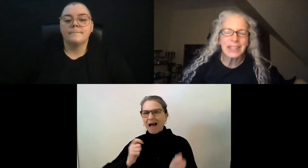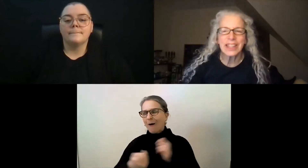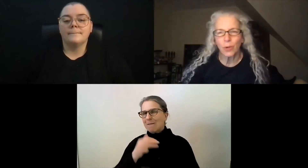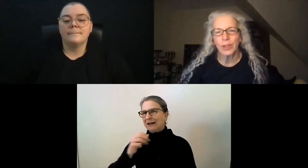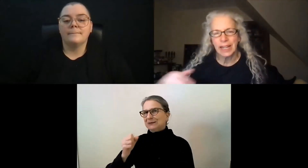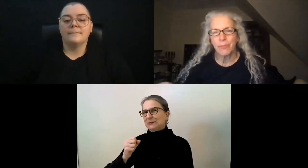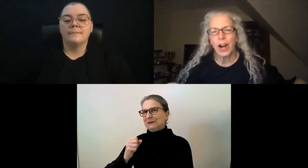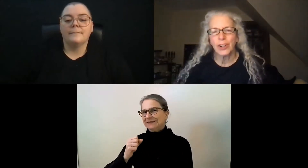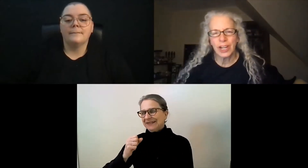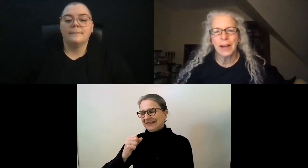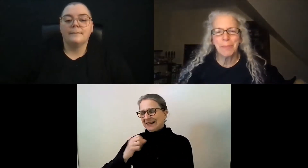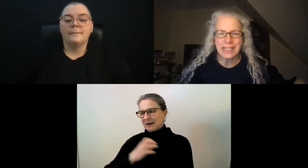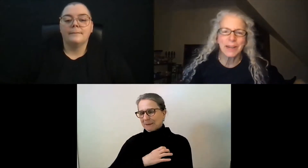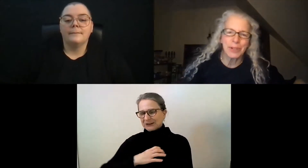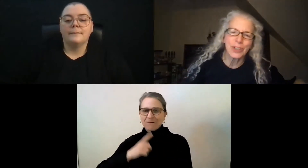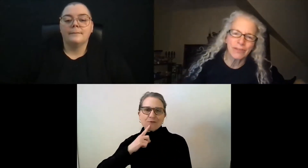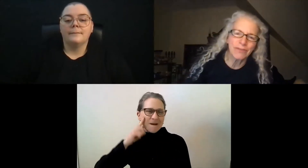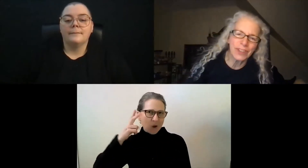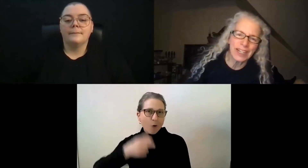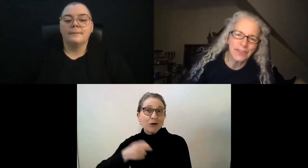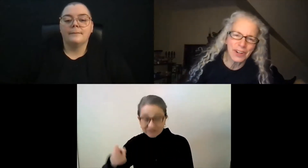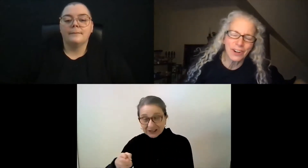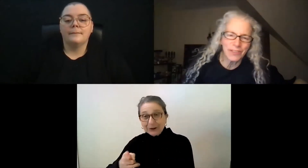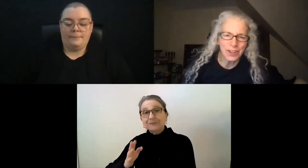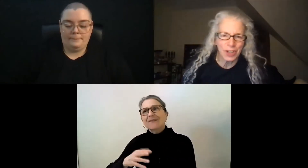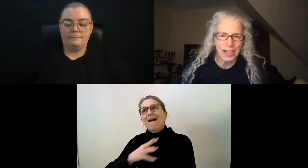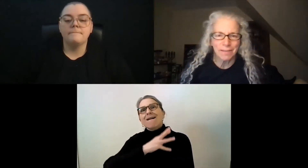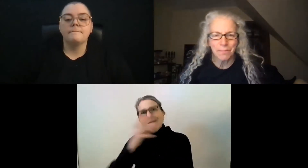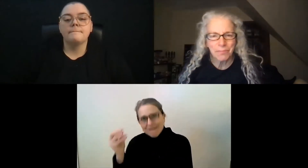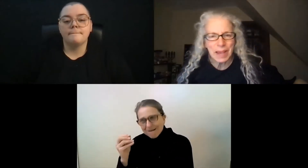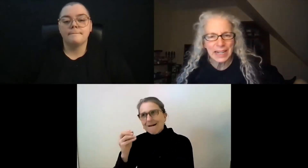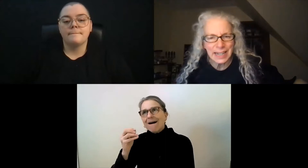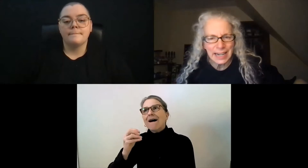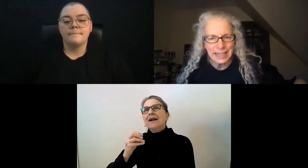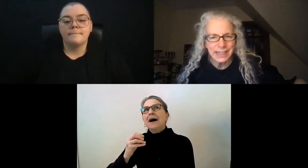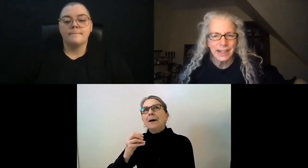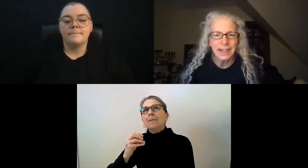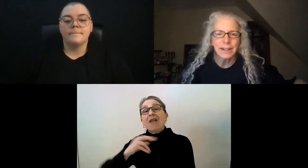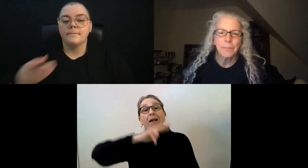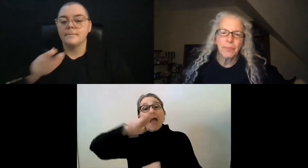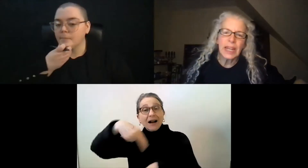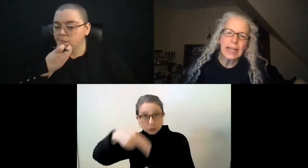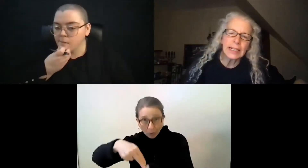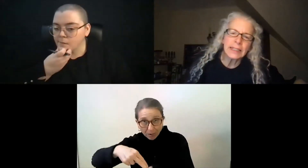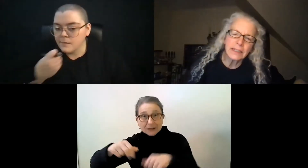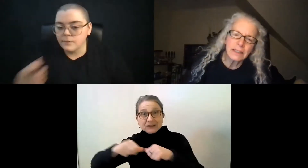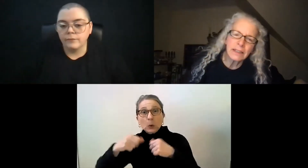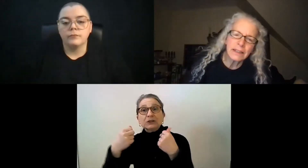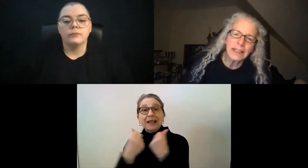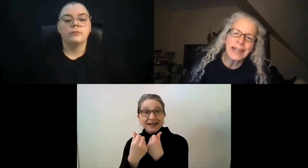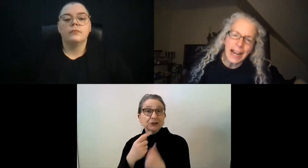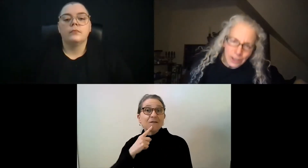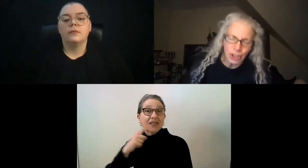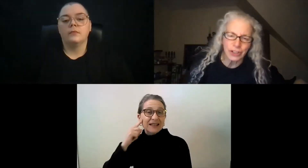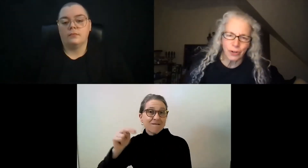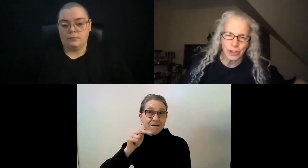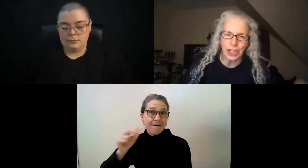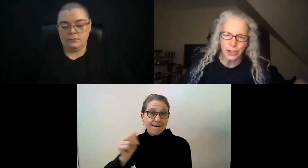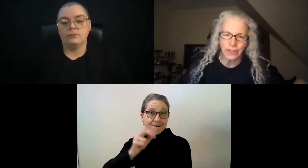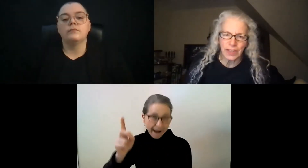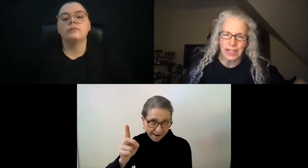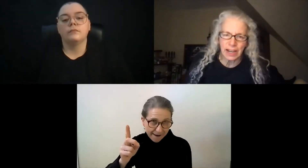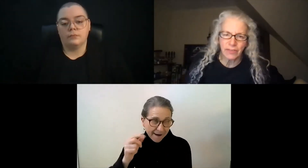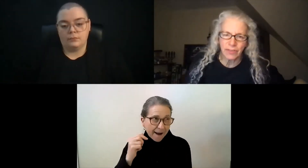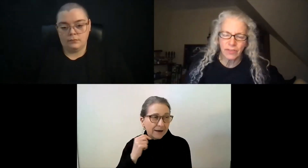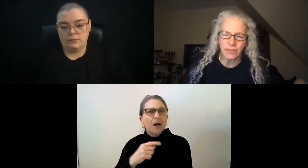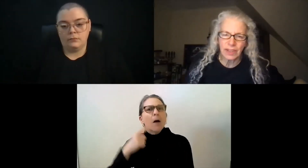That's the old name prior to Mass Commission for the Deaf and Hard-of-Hearing, back in the 80s. And the National Association